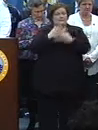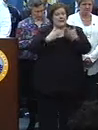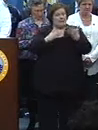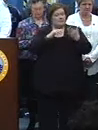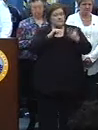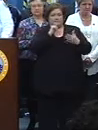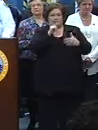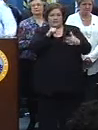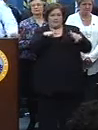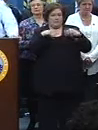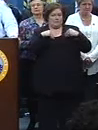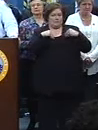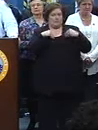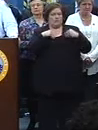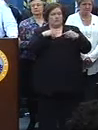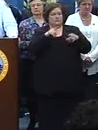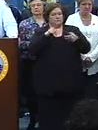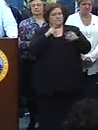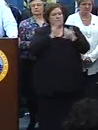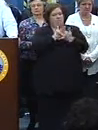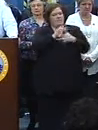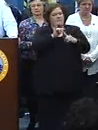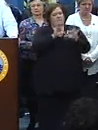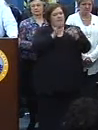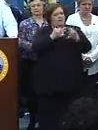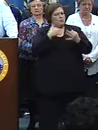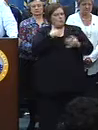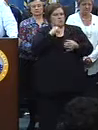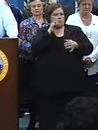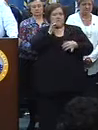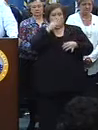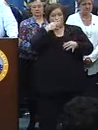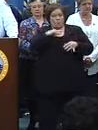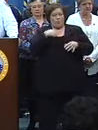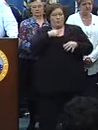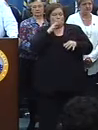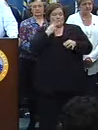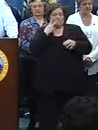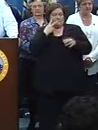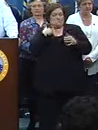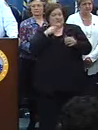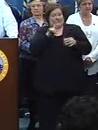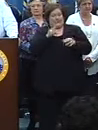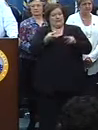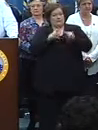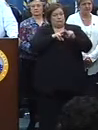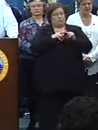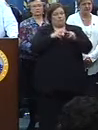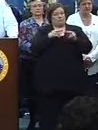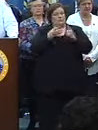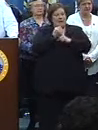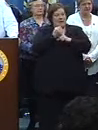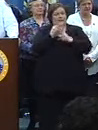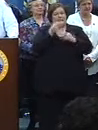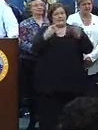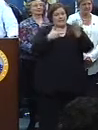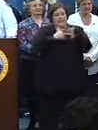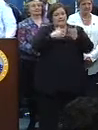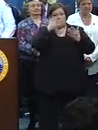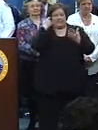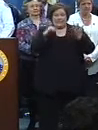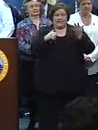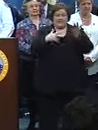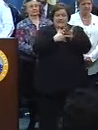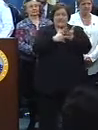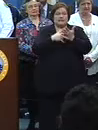others to enjoy their time or their families, and we will not ignore those. So we did see an increase in arrests, but we also saw an increase in the use of summons. Remember, summons is the